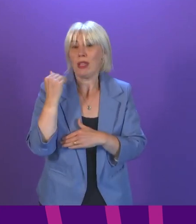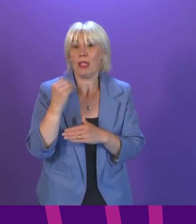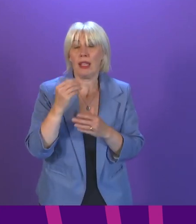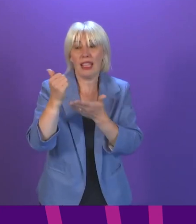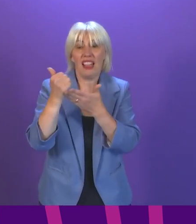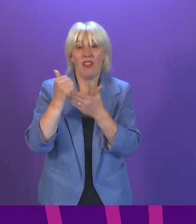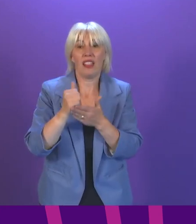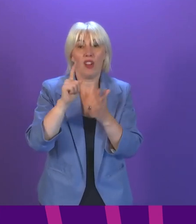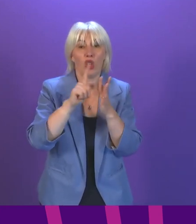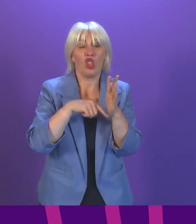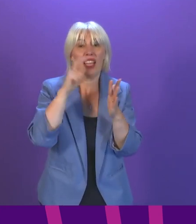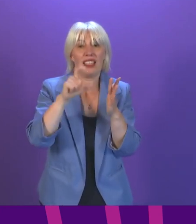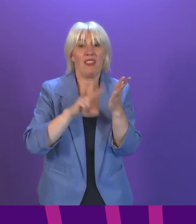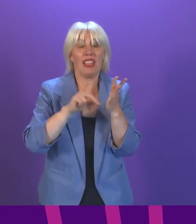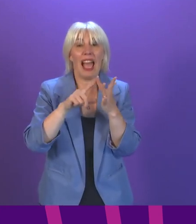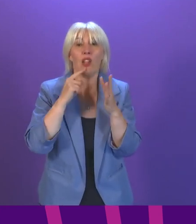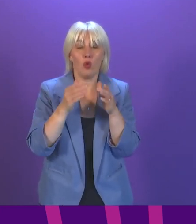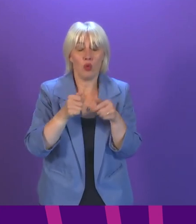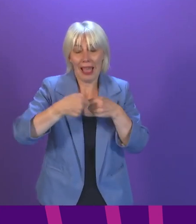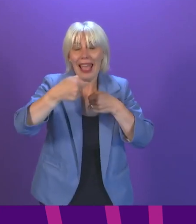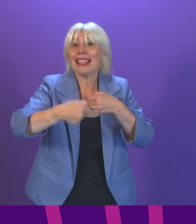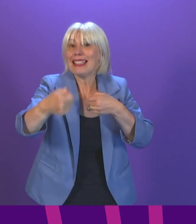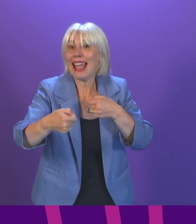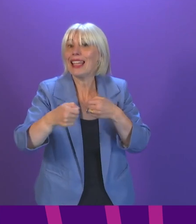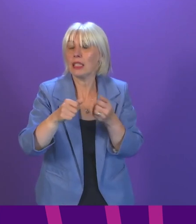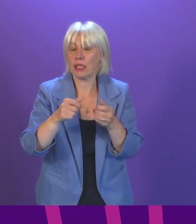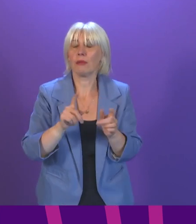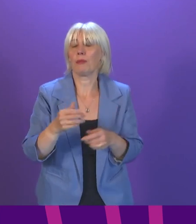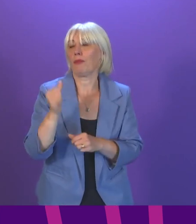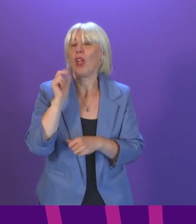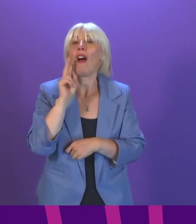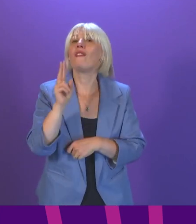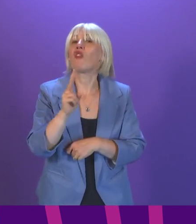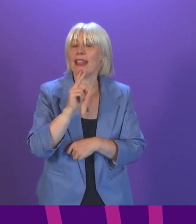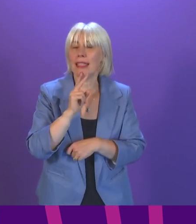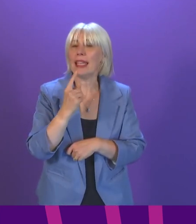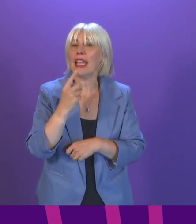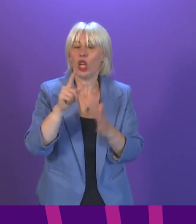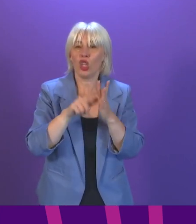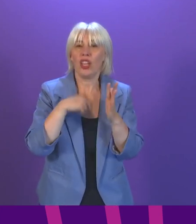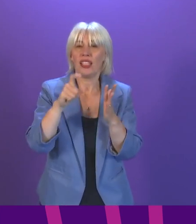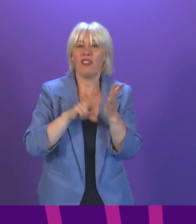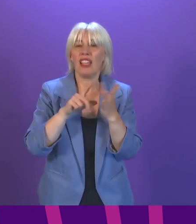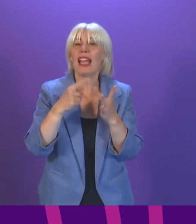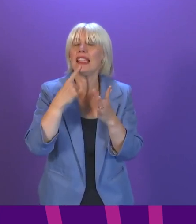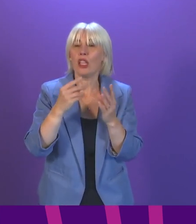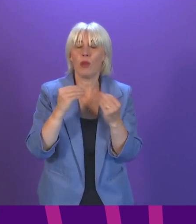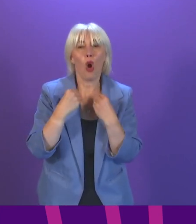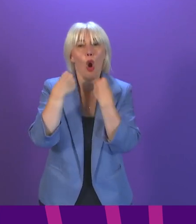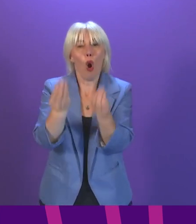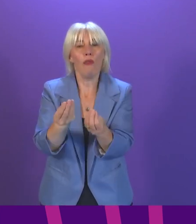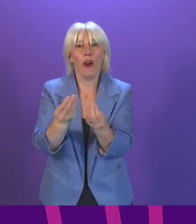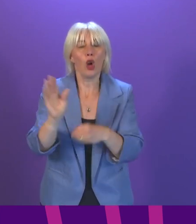on possible extensions of the programme. On Friday, the JCVI updated its analysis on offering vaccination